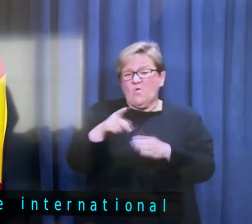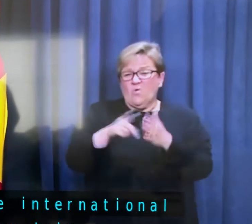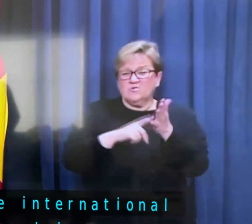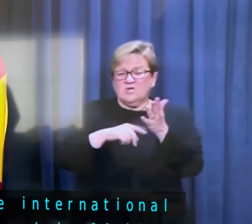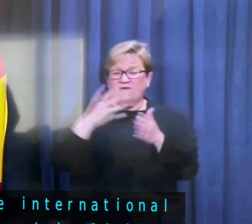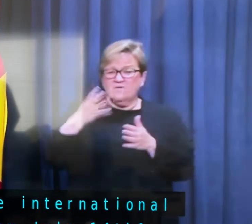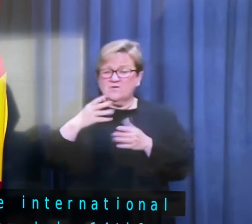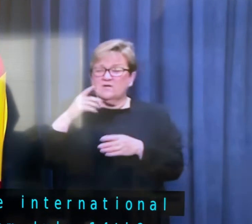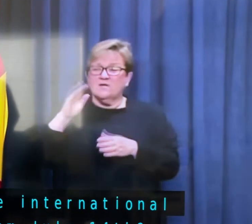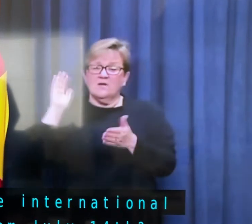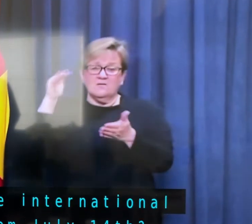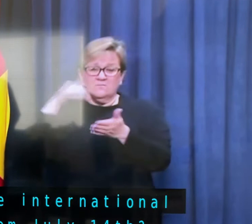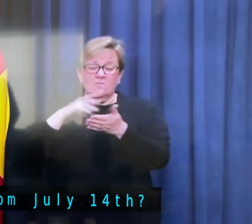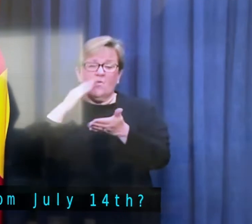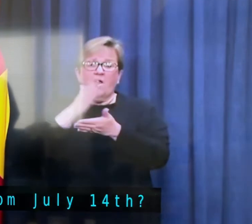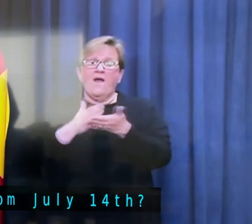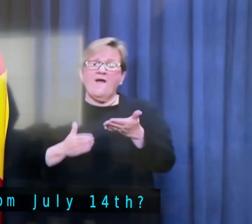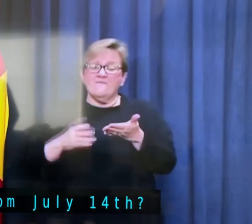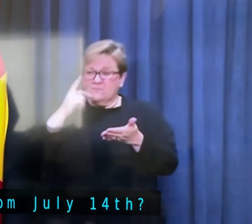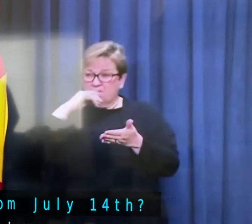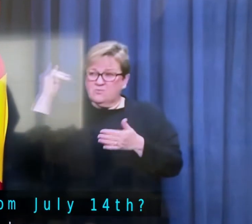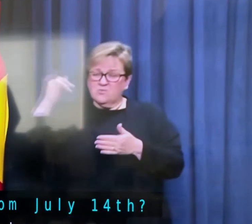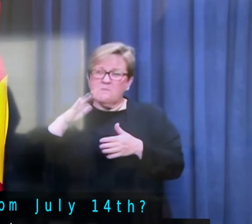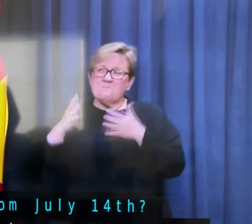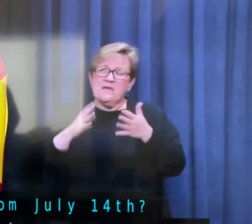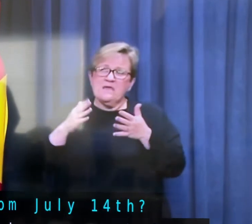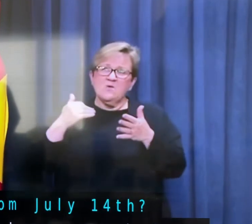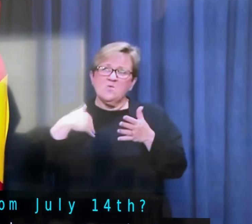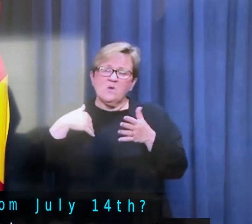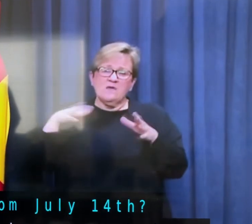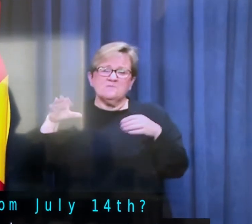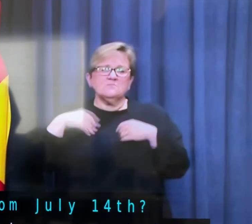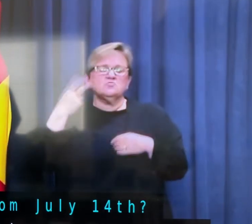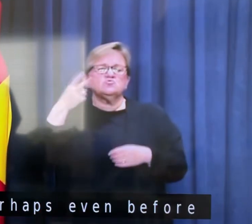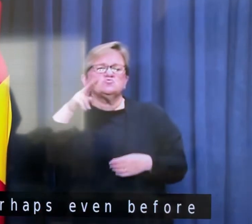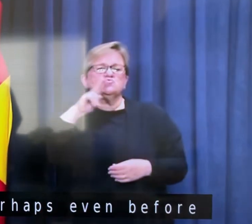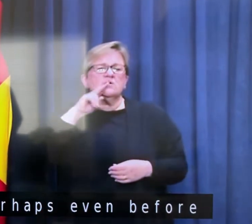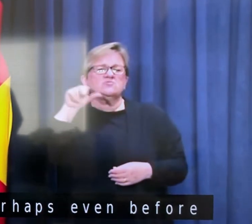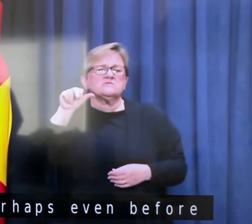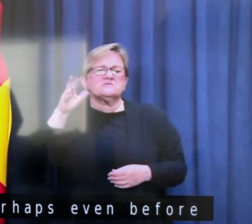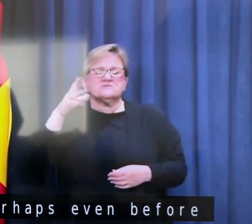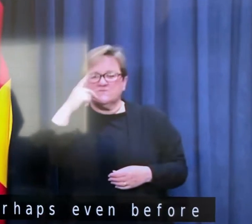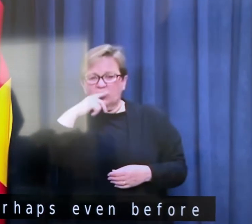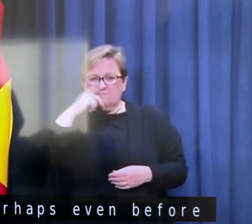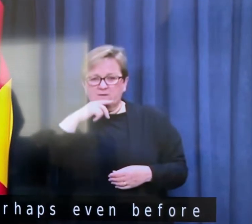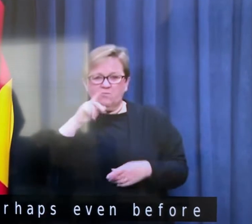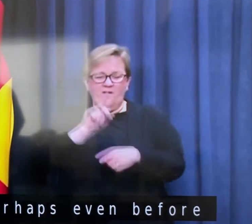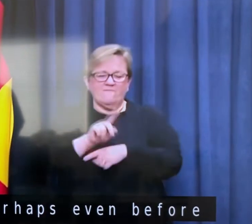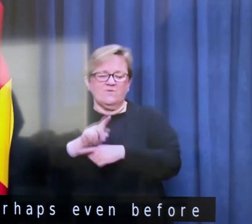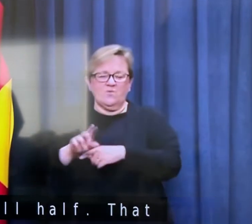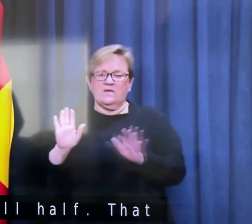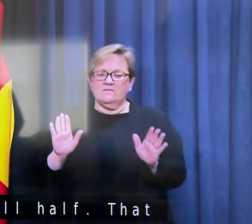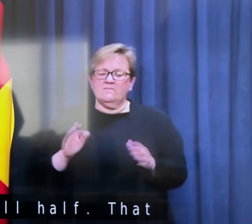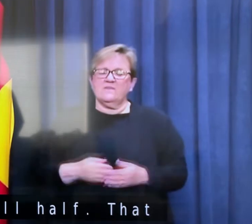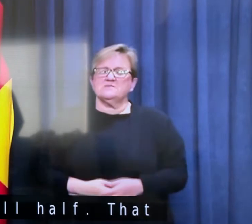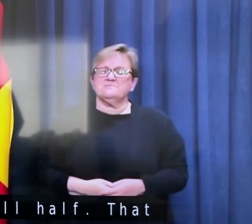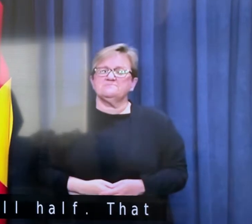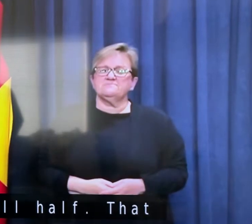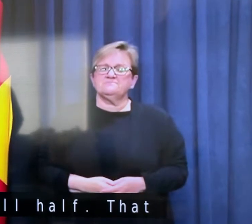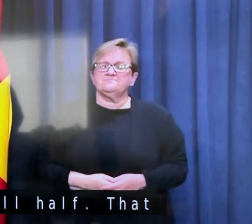our arrival cap will harm. That will mean we will take in 265 passengers per week. Um,